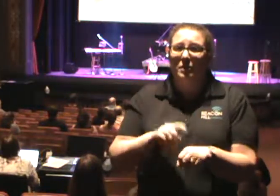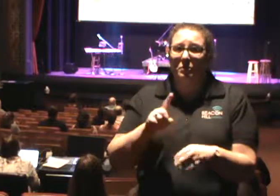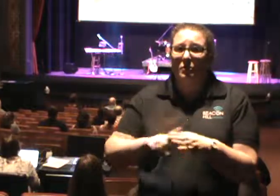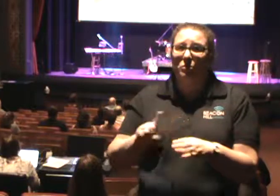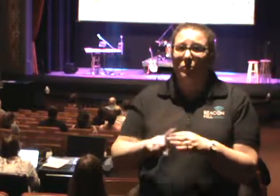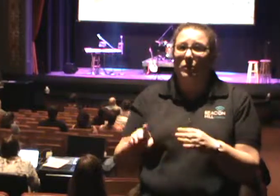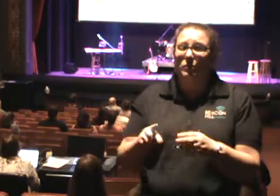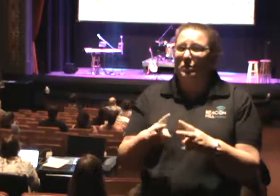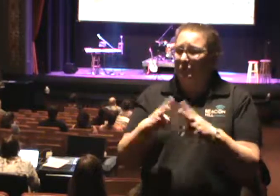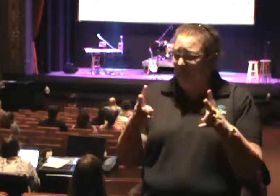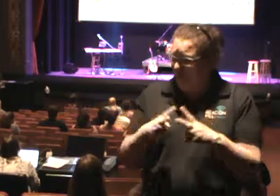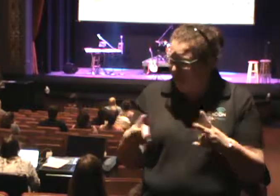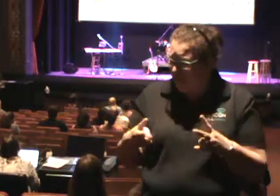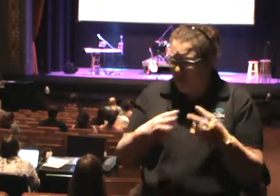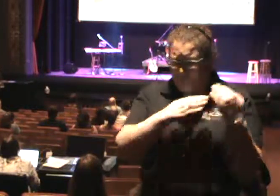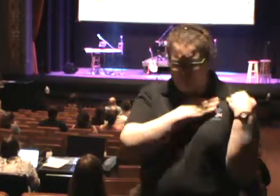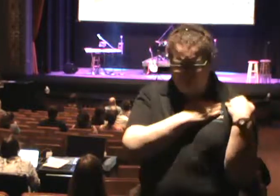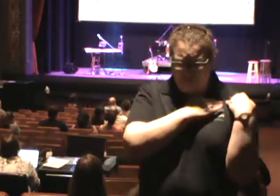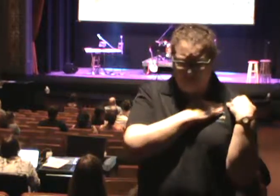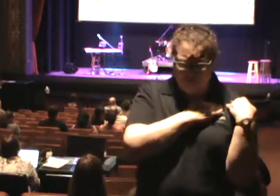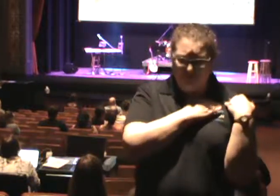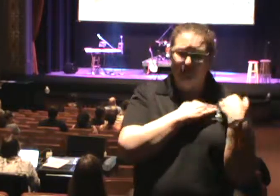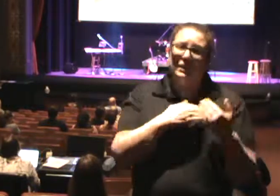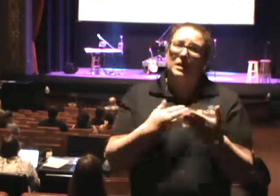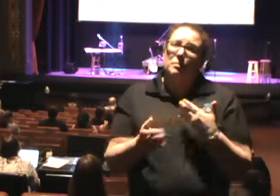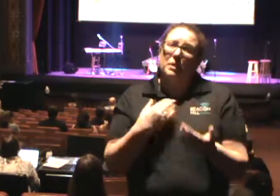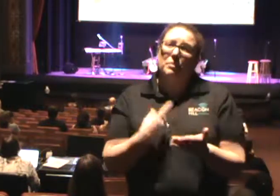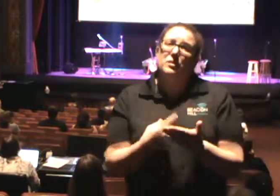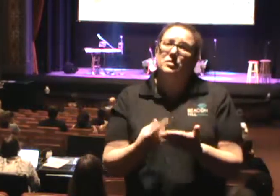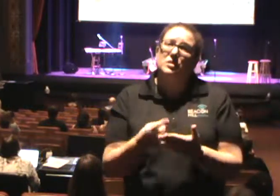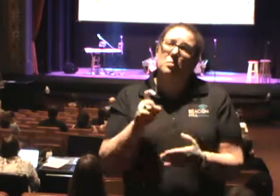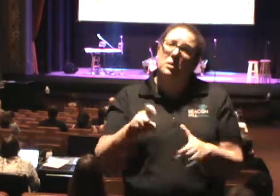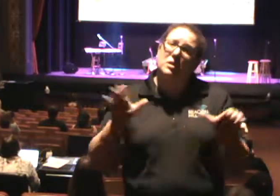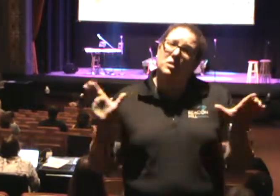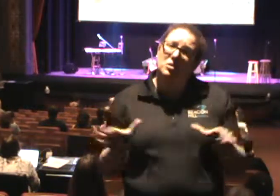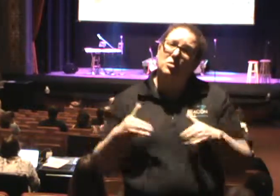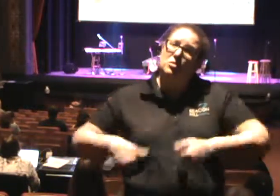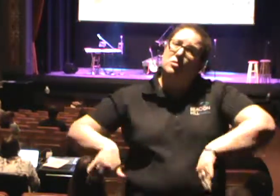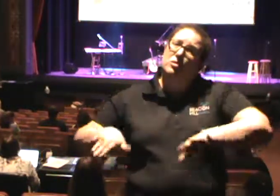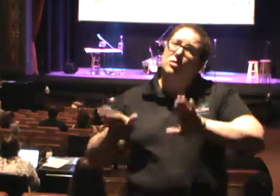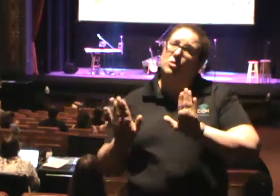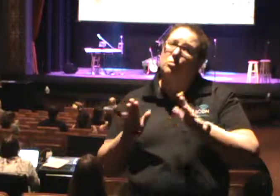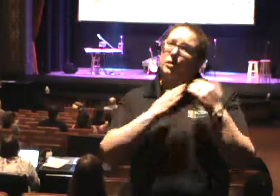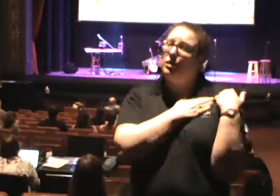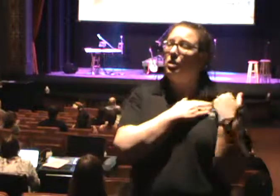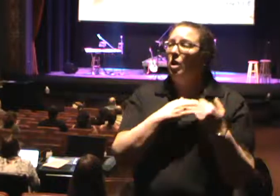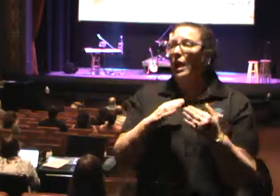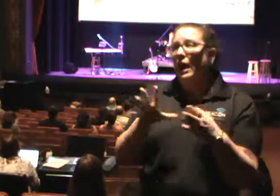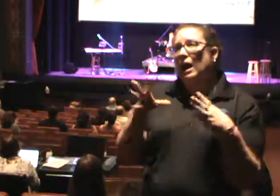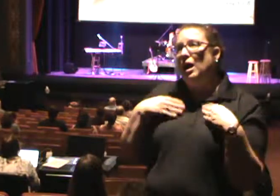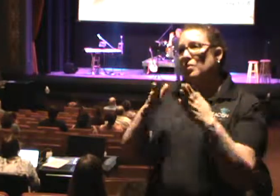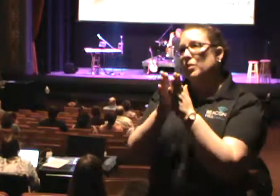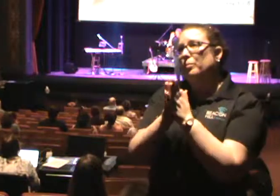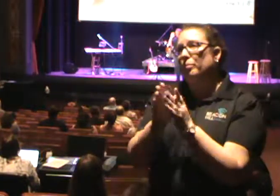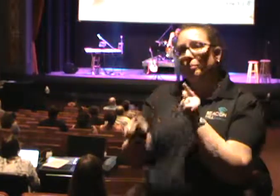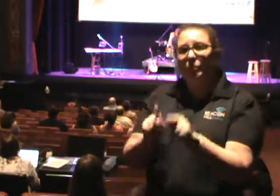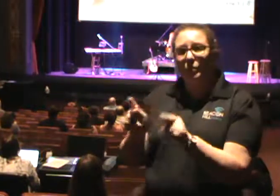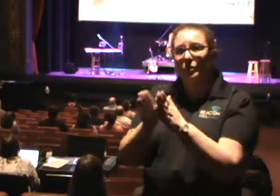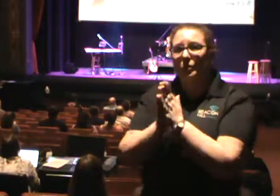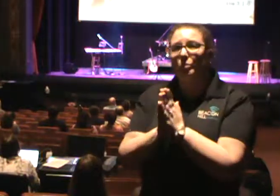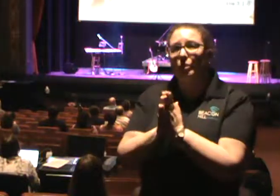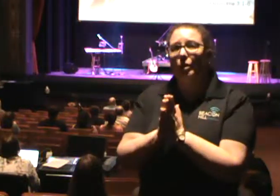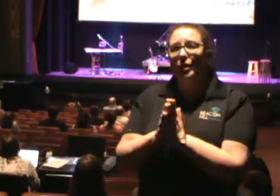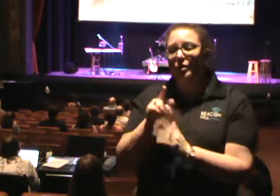been very heavy. Very heavy. And so maybe there's something that you need to do just to lay it down. Maybe you need somebody to pray with you here to see. Maybe you just need to get down to the